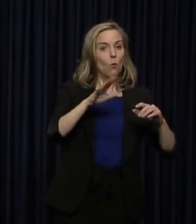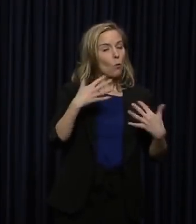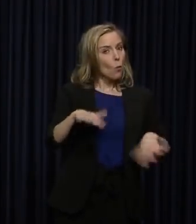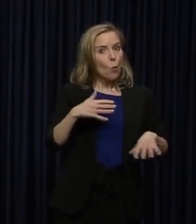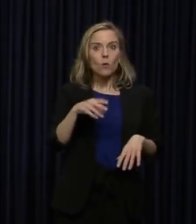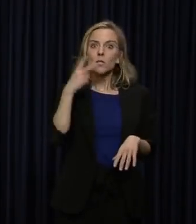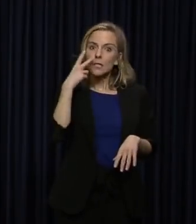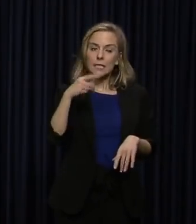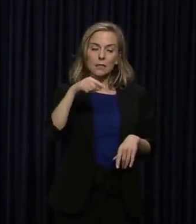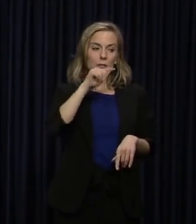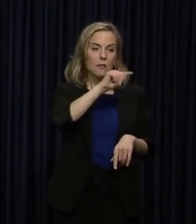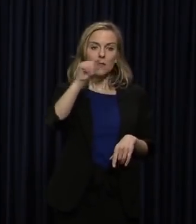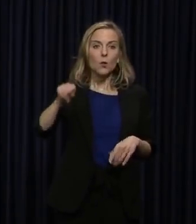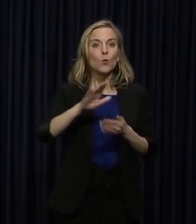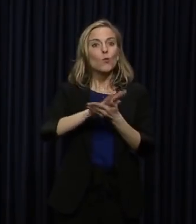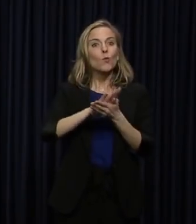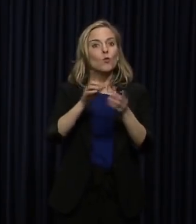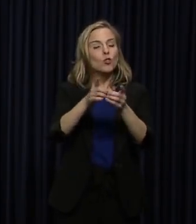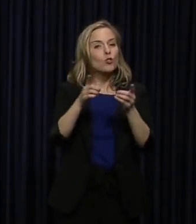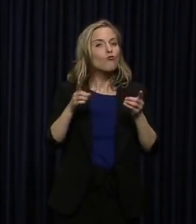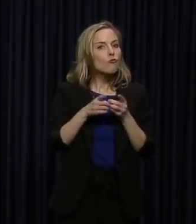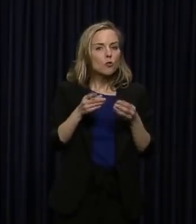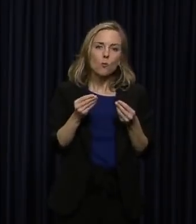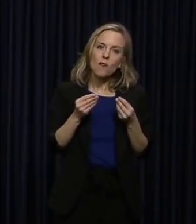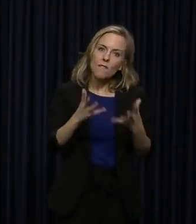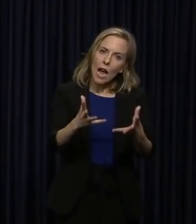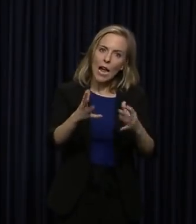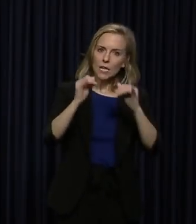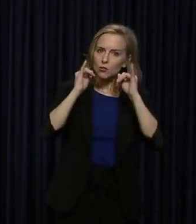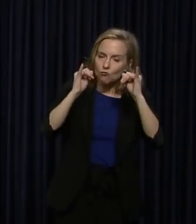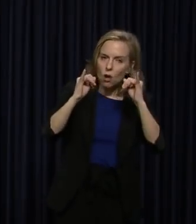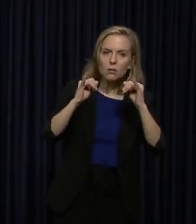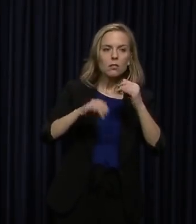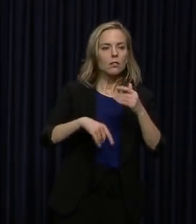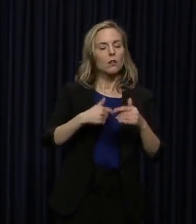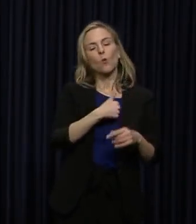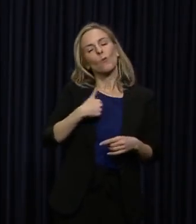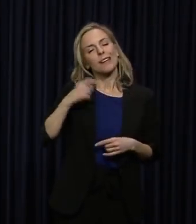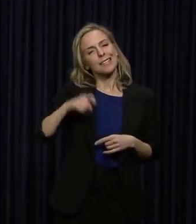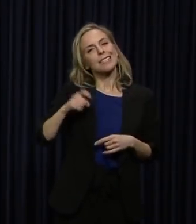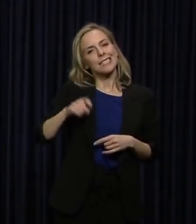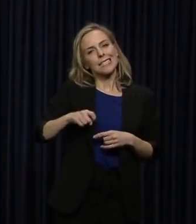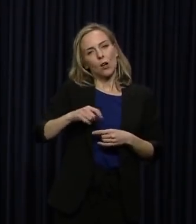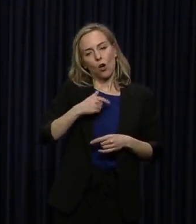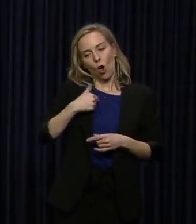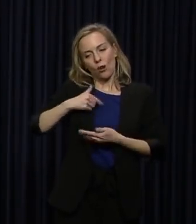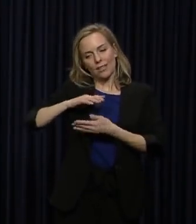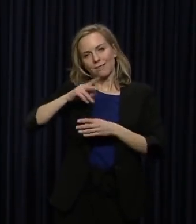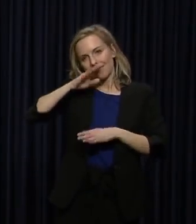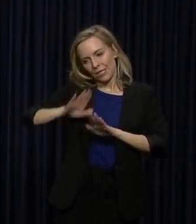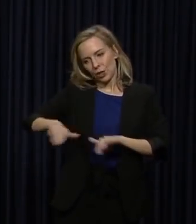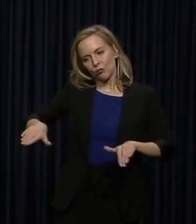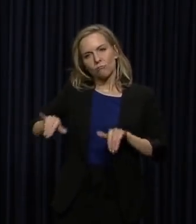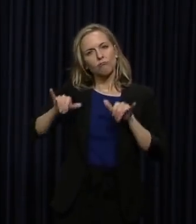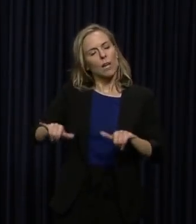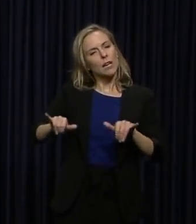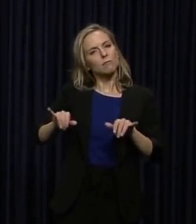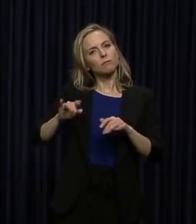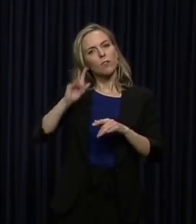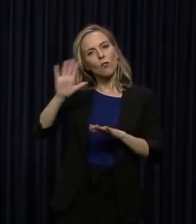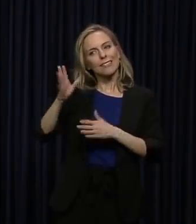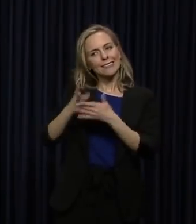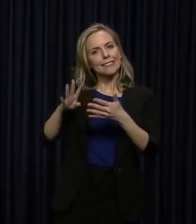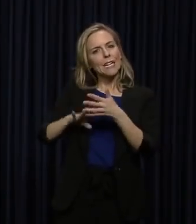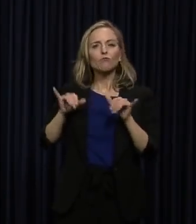up to be able to provide as much instruction as possible. We need our kids to stay on a schedule for their mental